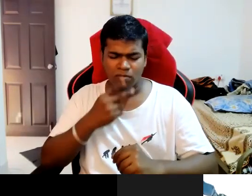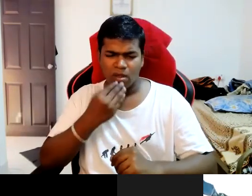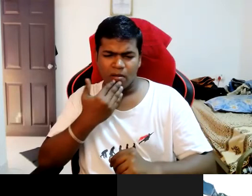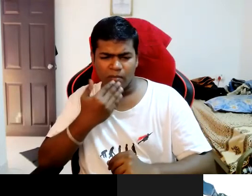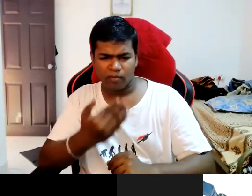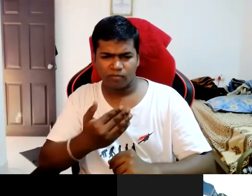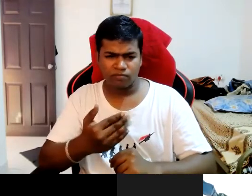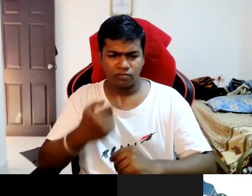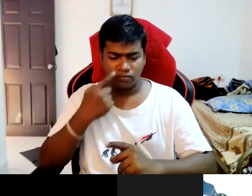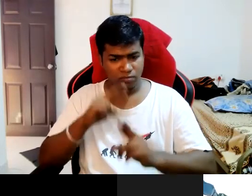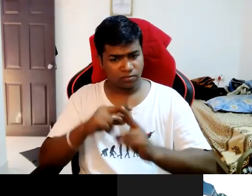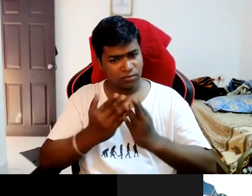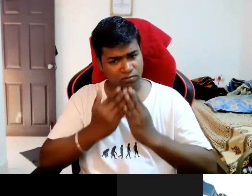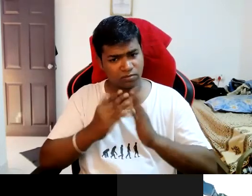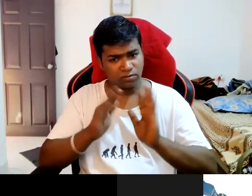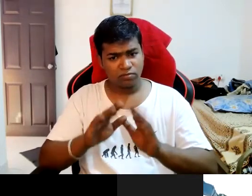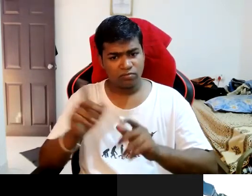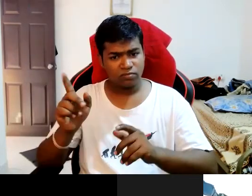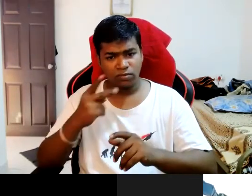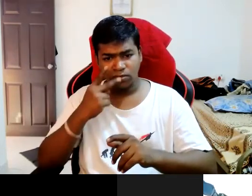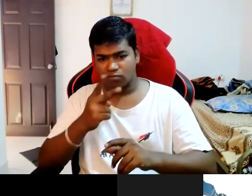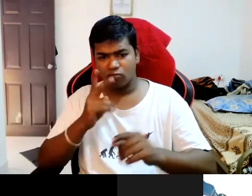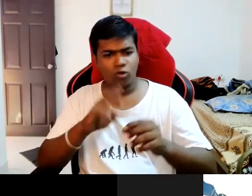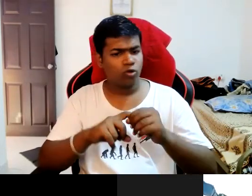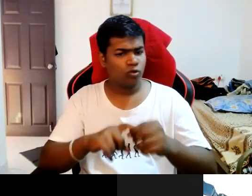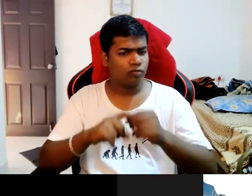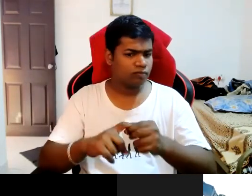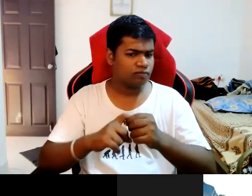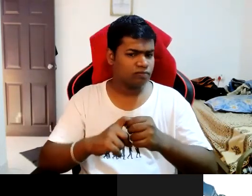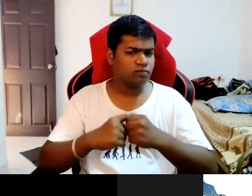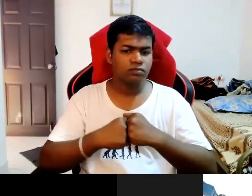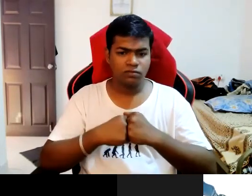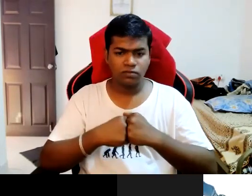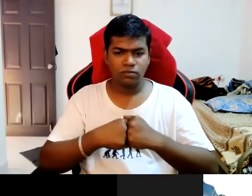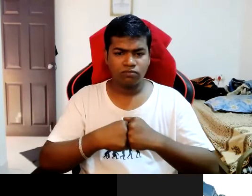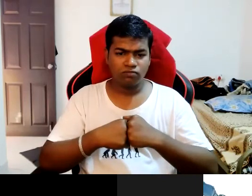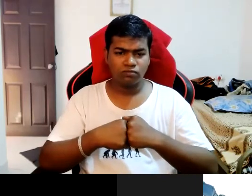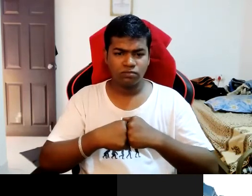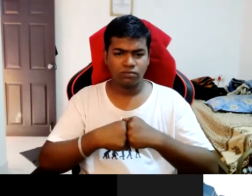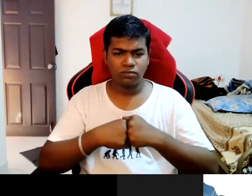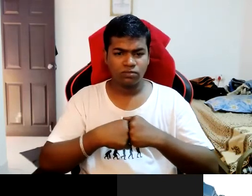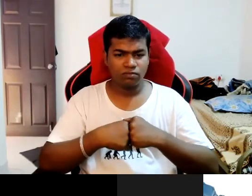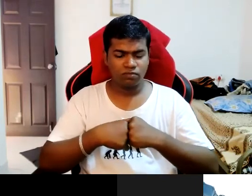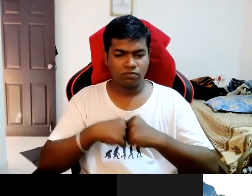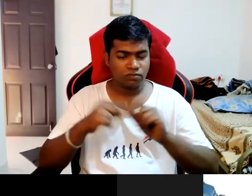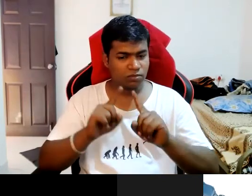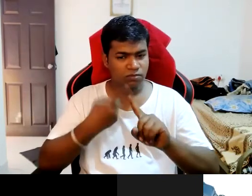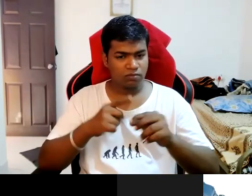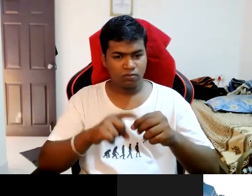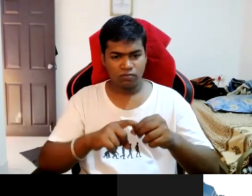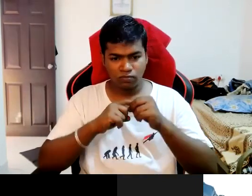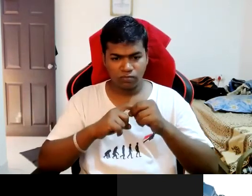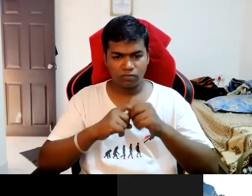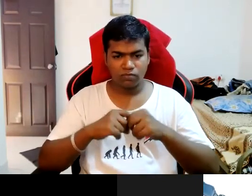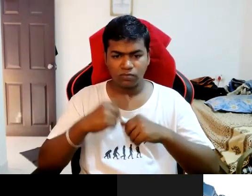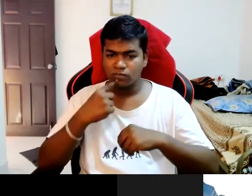even I was studying also there is a two questions I always used to face the uh first question the people used